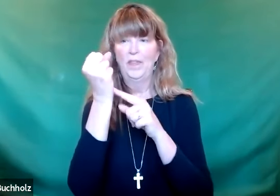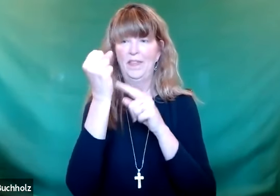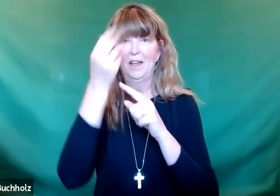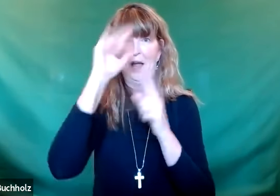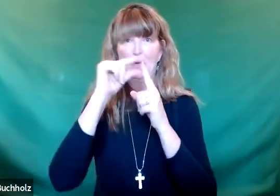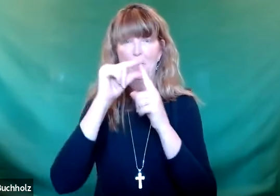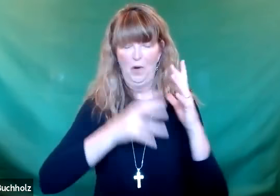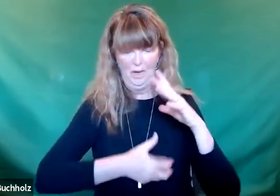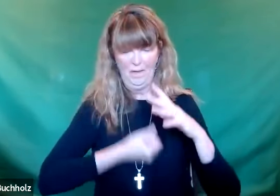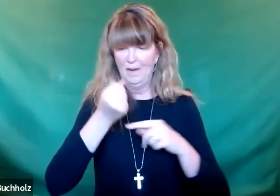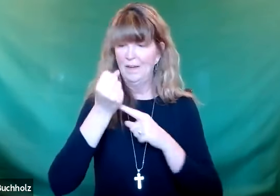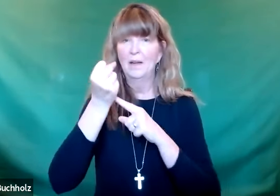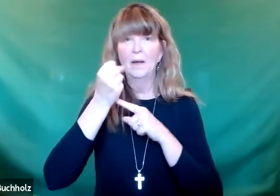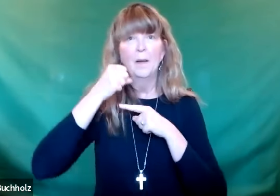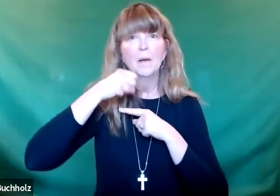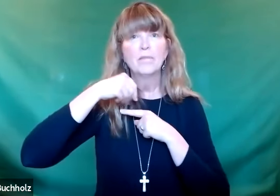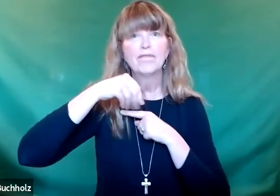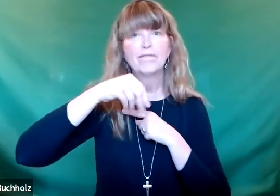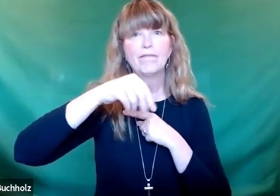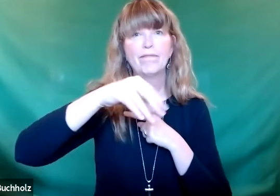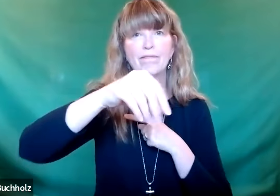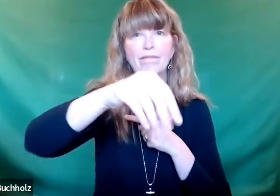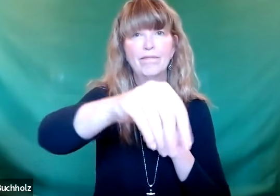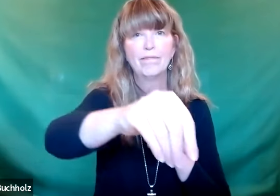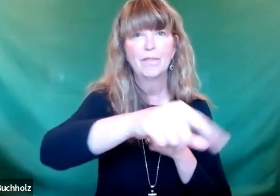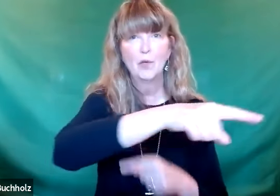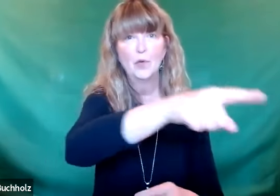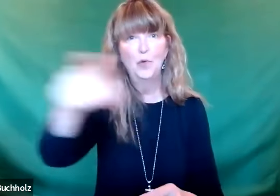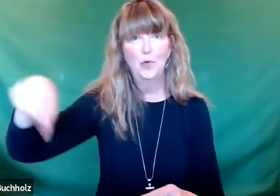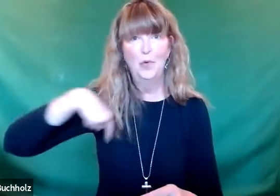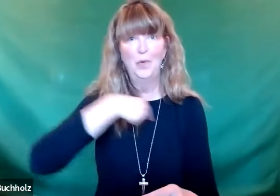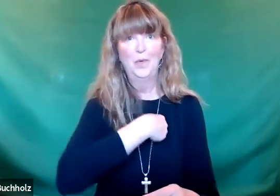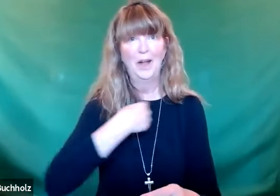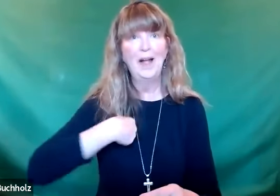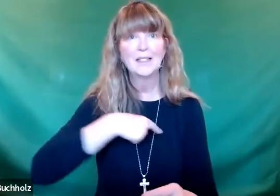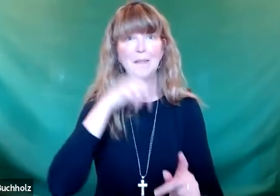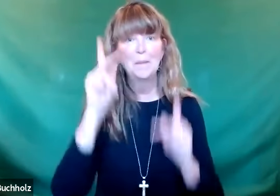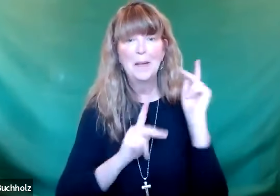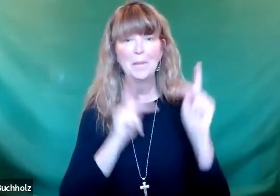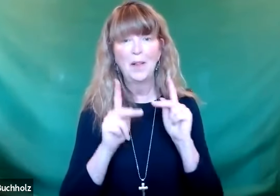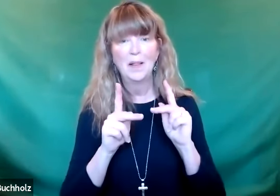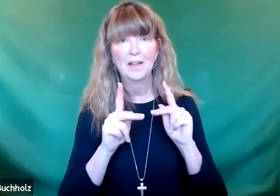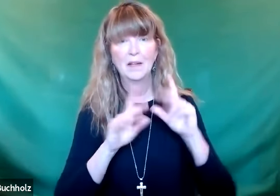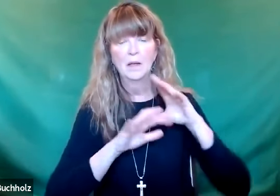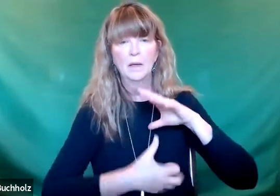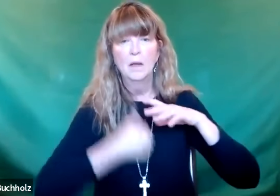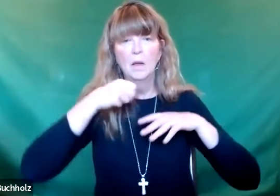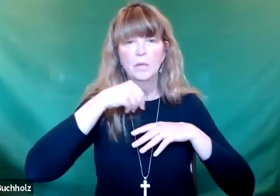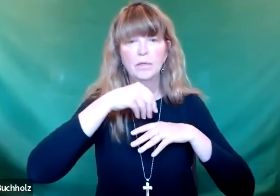the word of truth that is taken and planted within all of us, you and